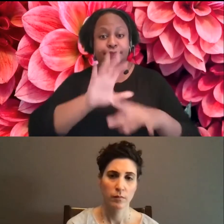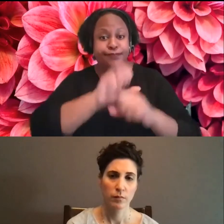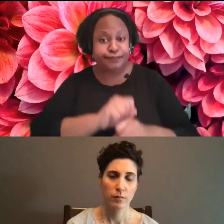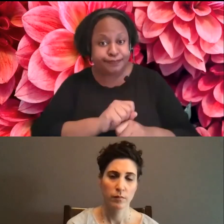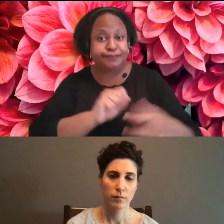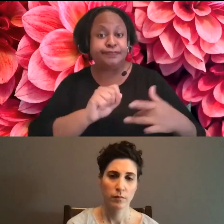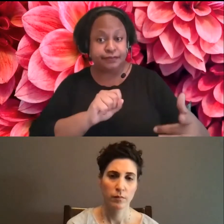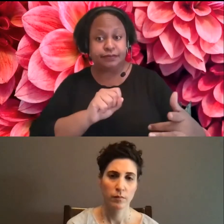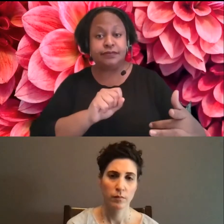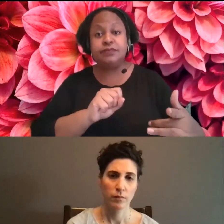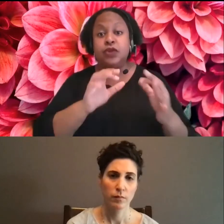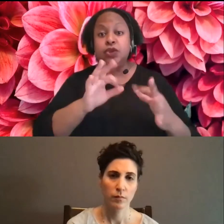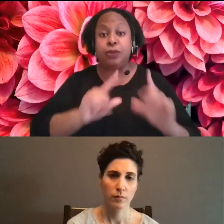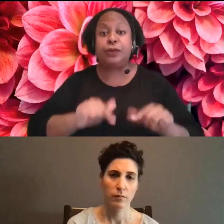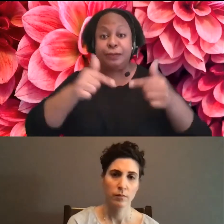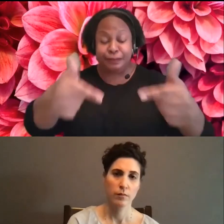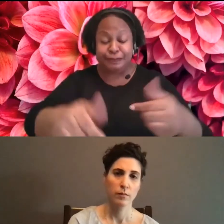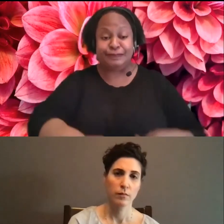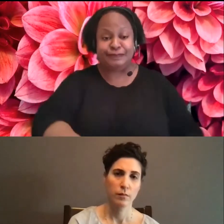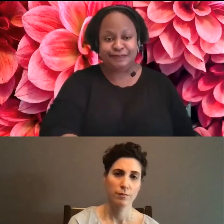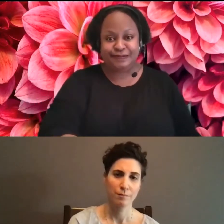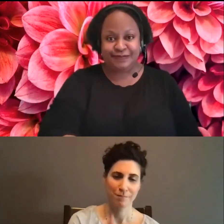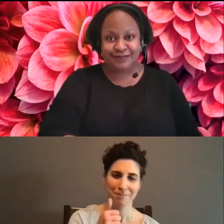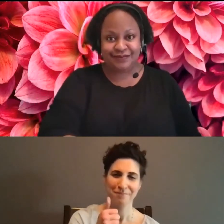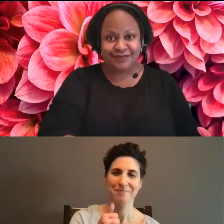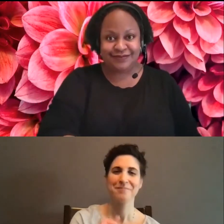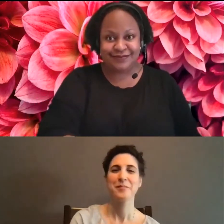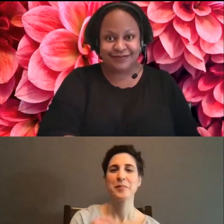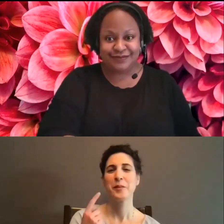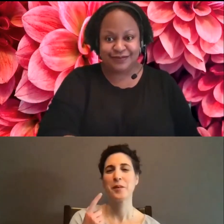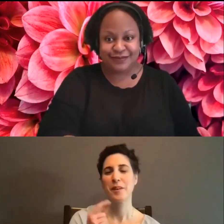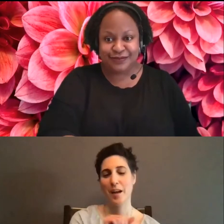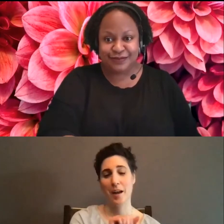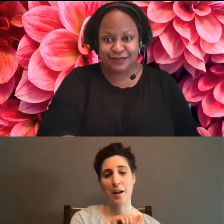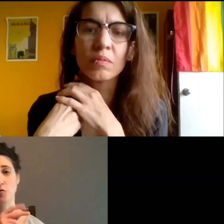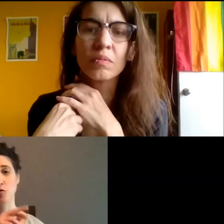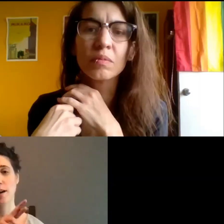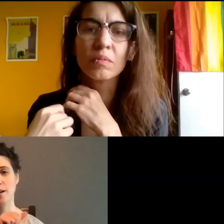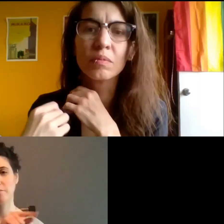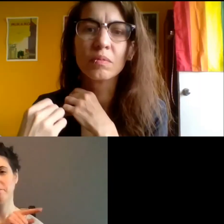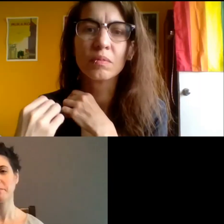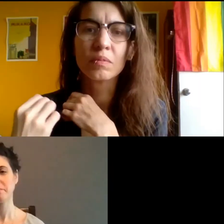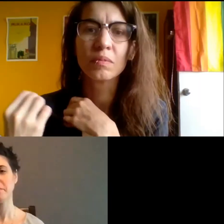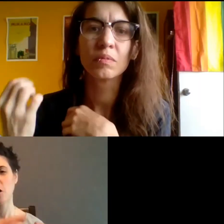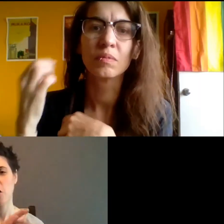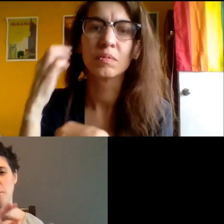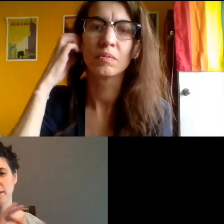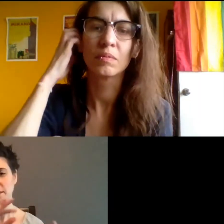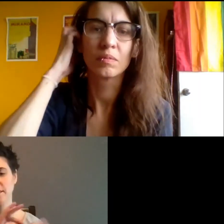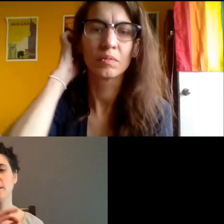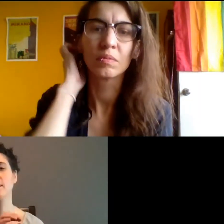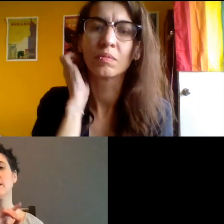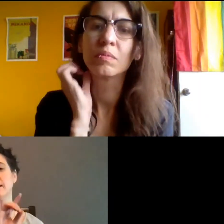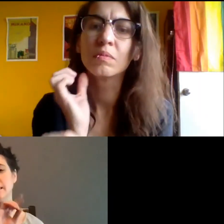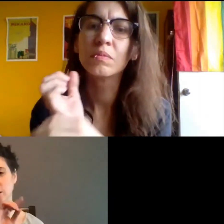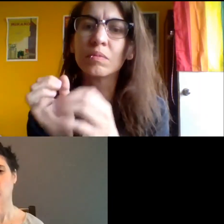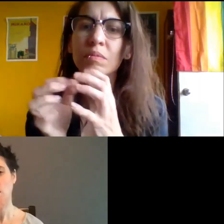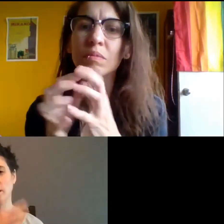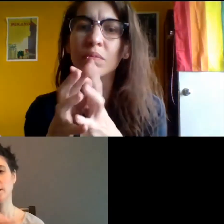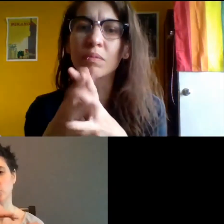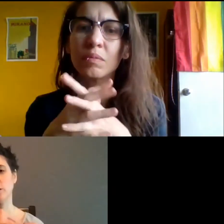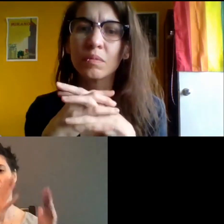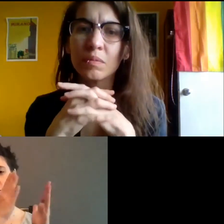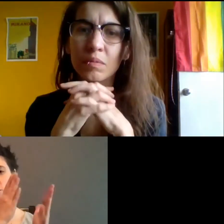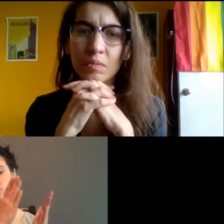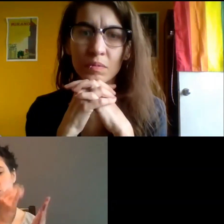Andrea was saying there was an indigenous artist that made a smudge oil to help reduce the scent free aspect. Can't remember their name right now. Yeah. The only thing I would